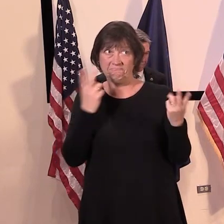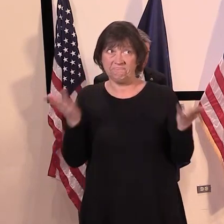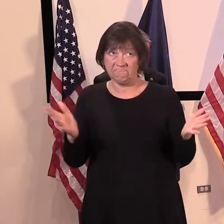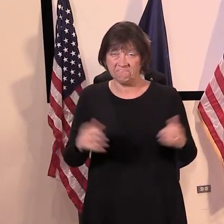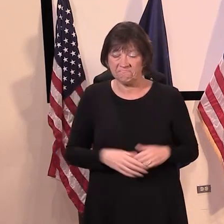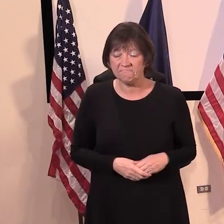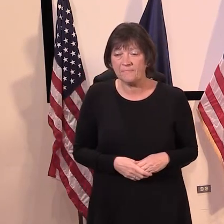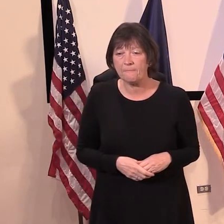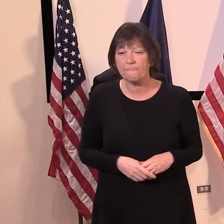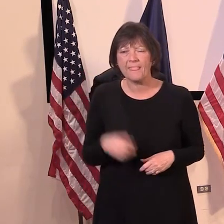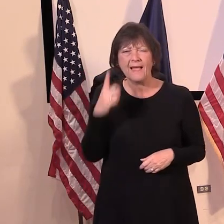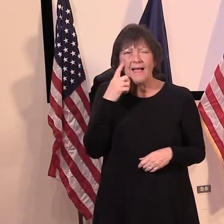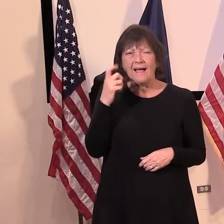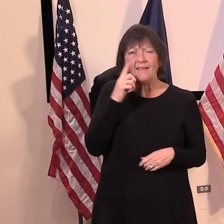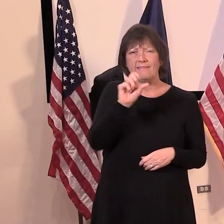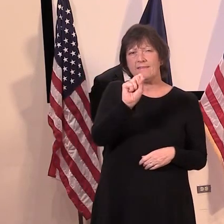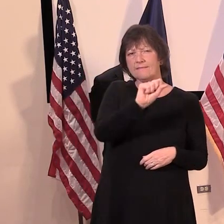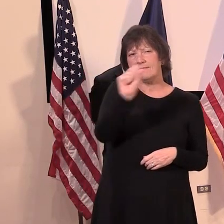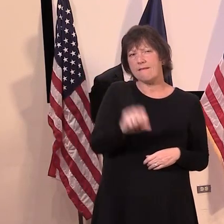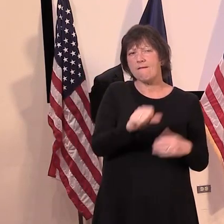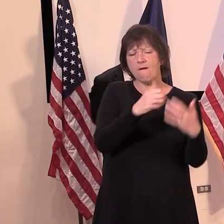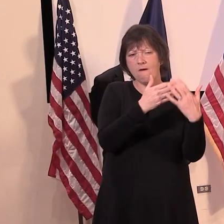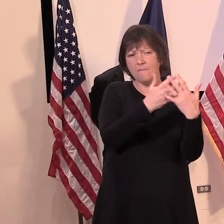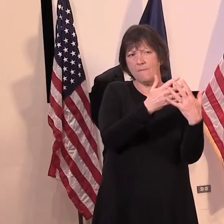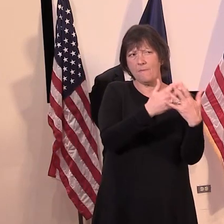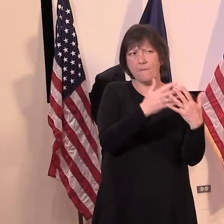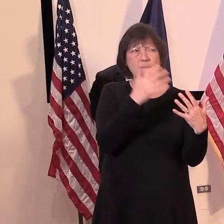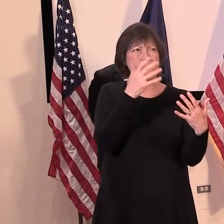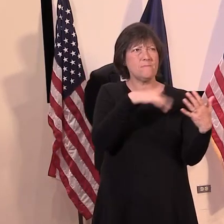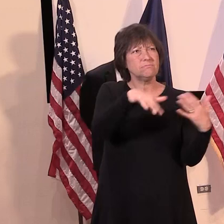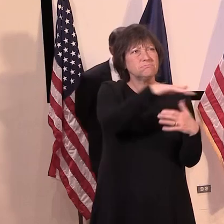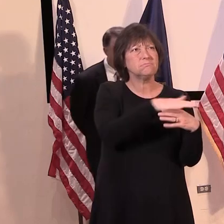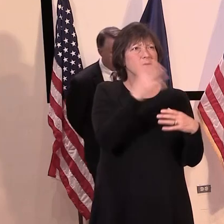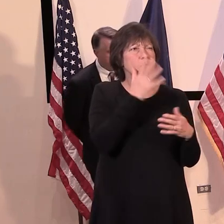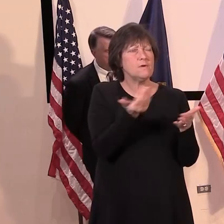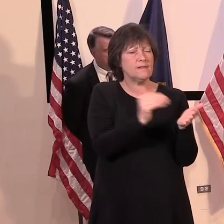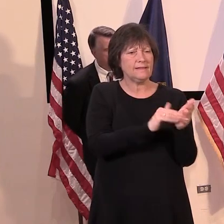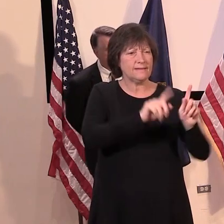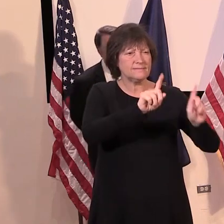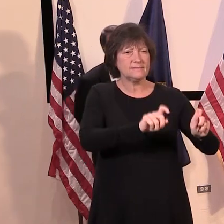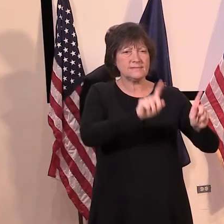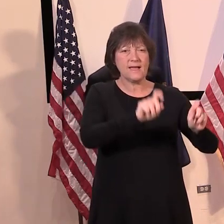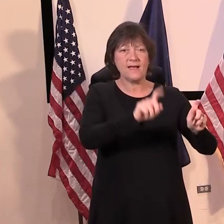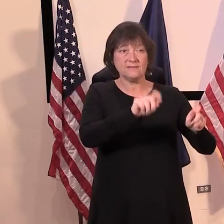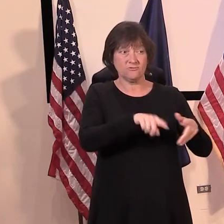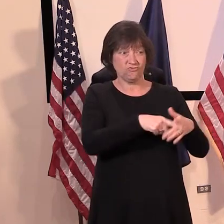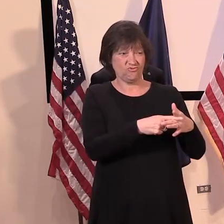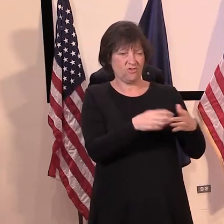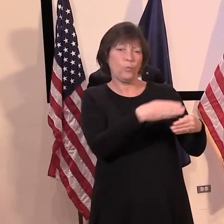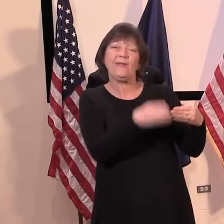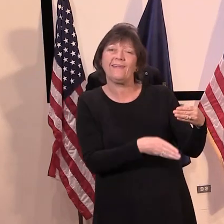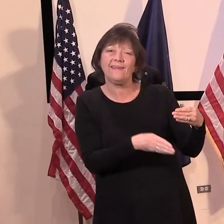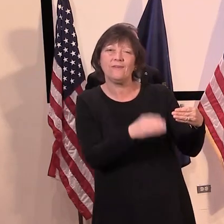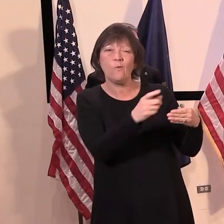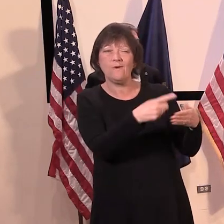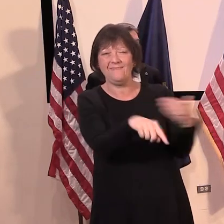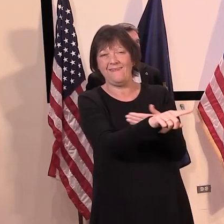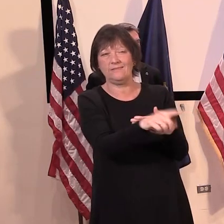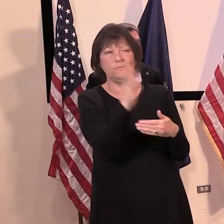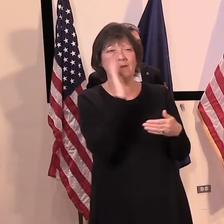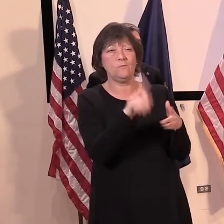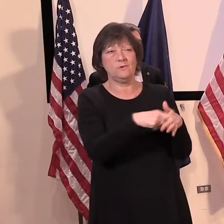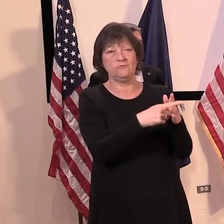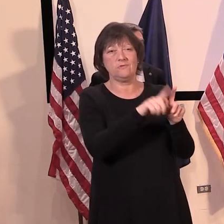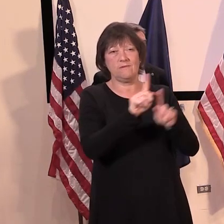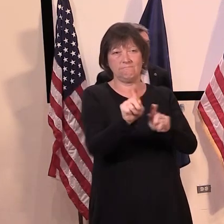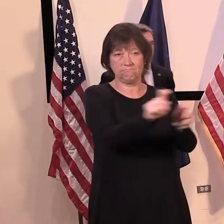near future. I think the St. Albans facility is slated for retest, uh, starting this weekend or beginning of next